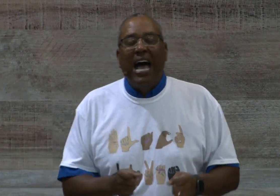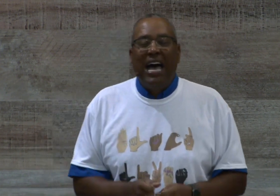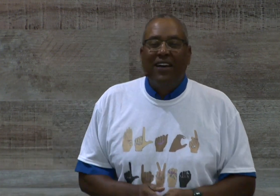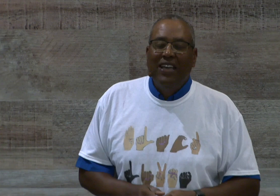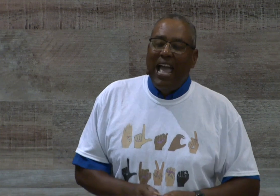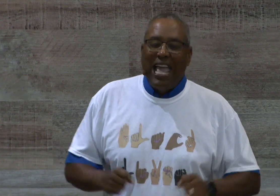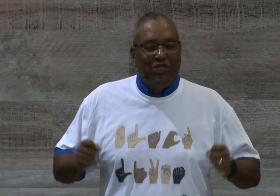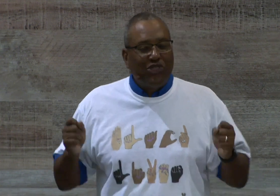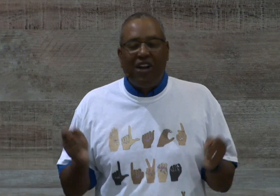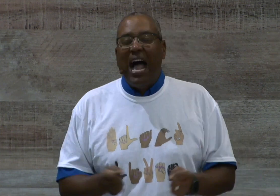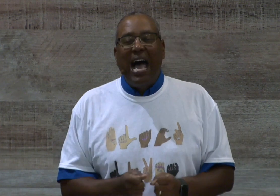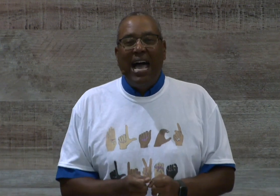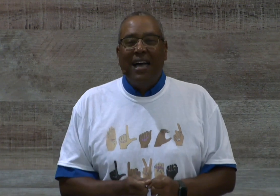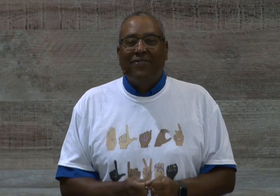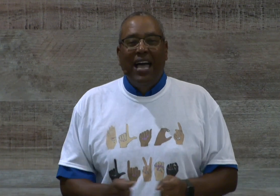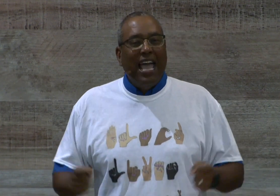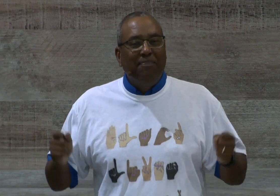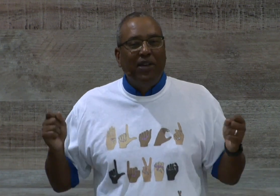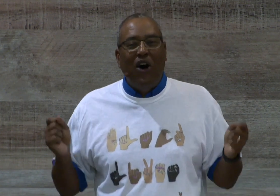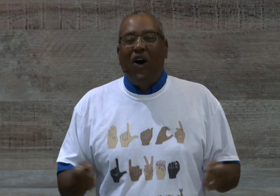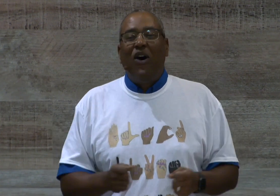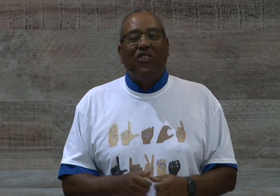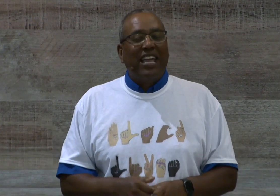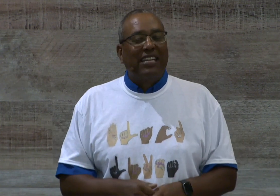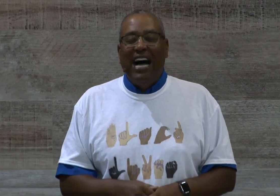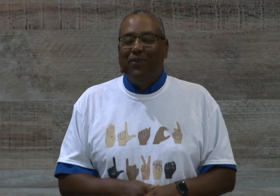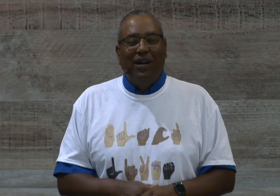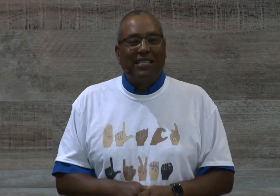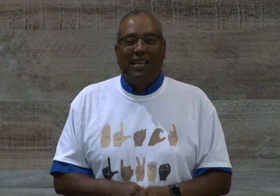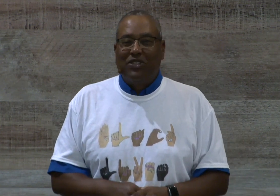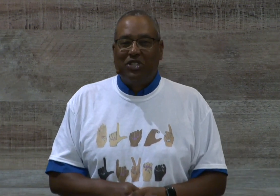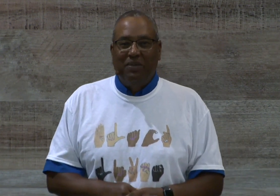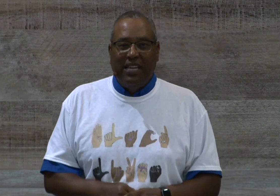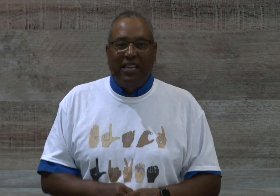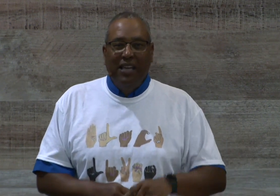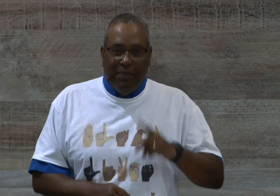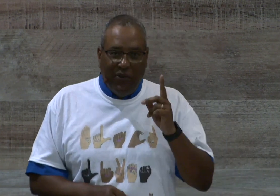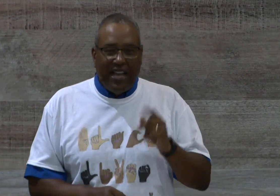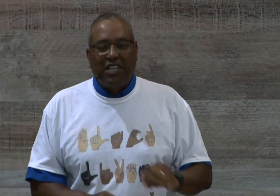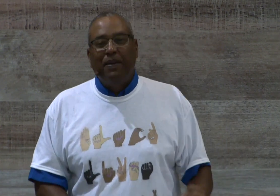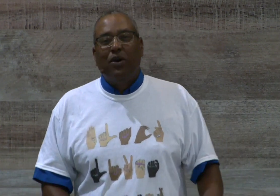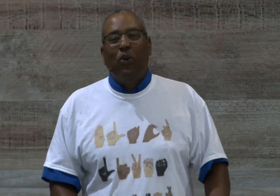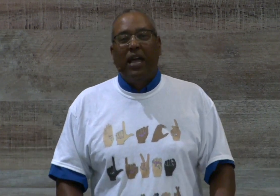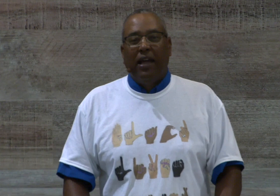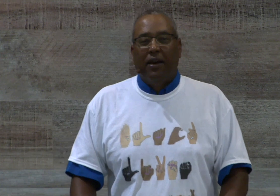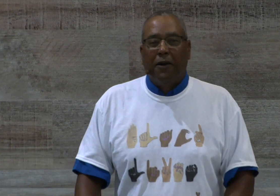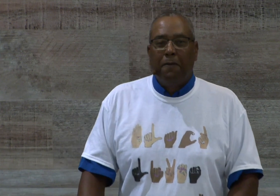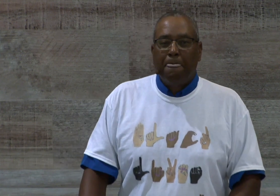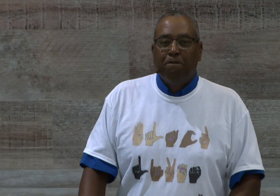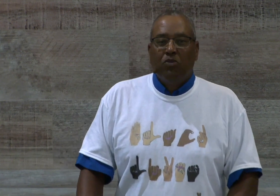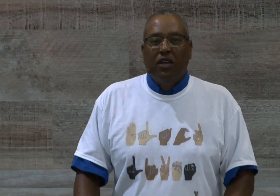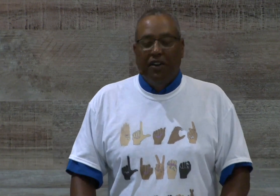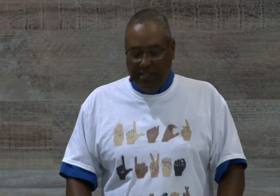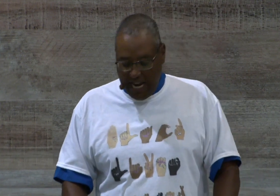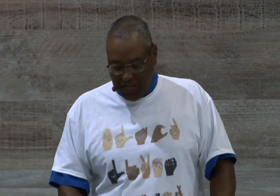and thrive and be all that God wants us to be, but we've got to be aware of dangerous